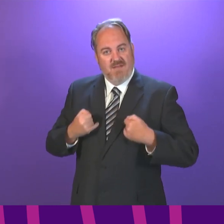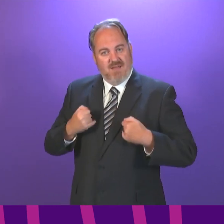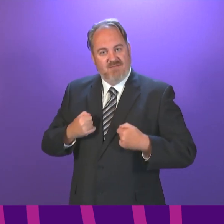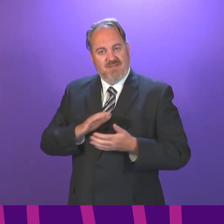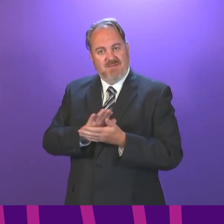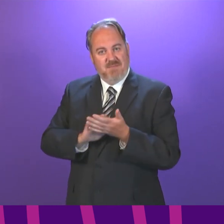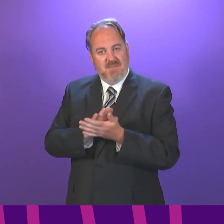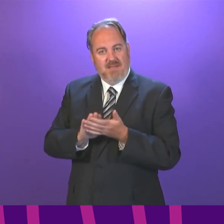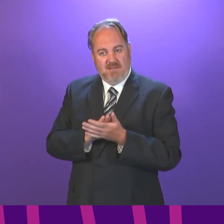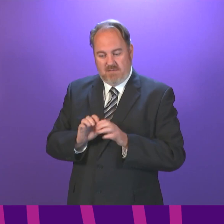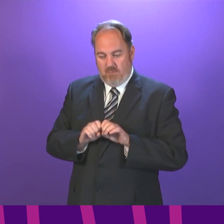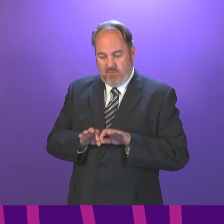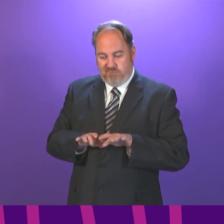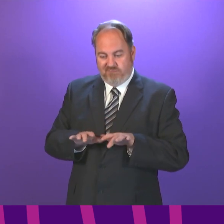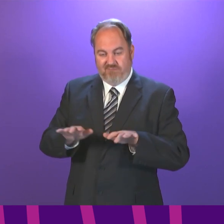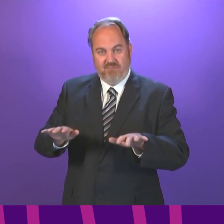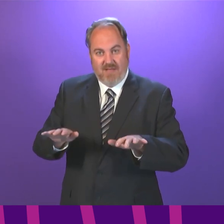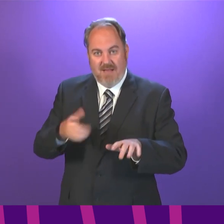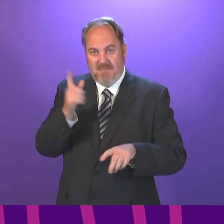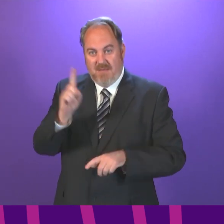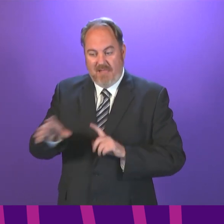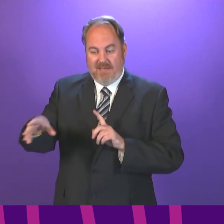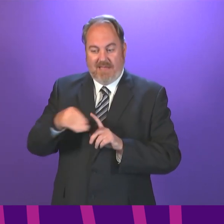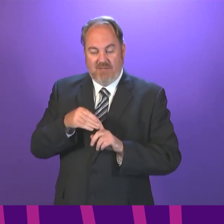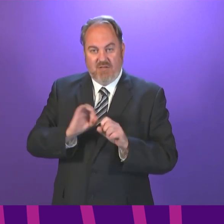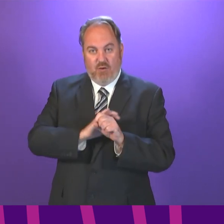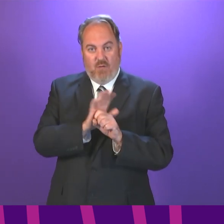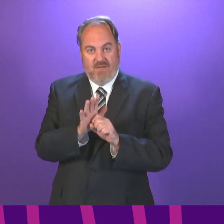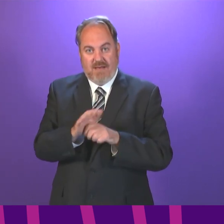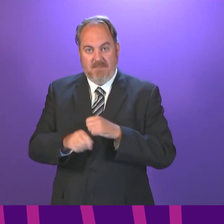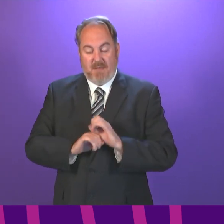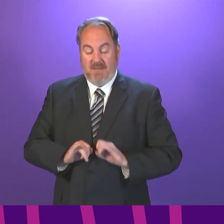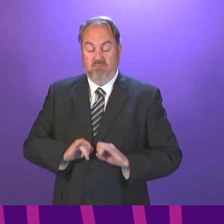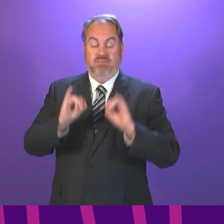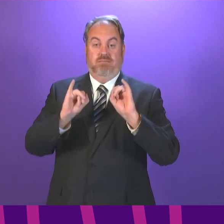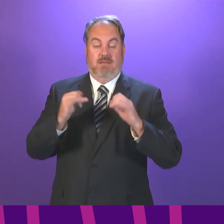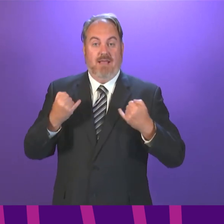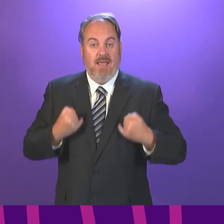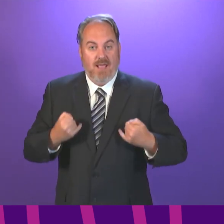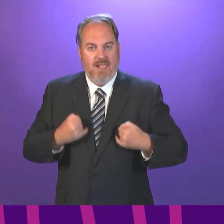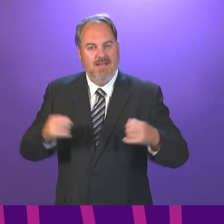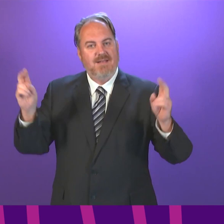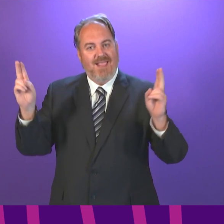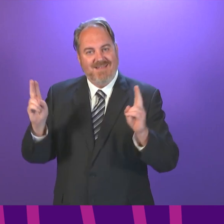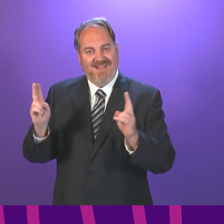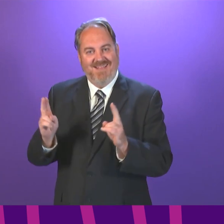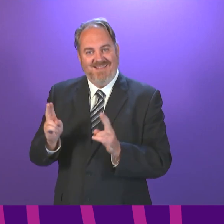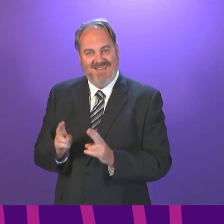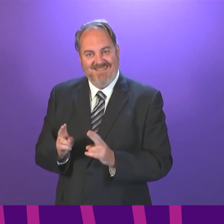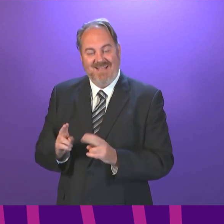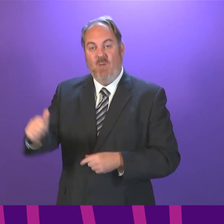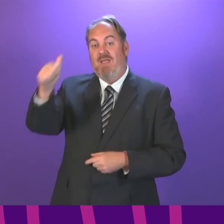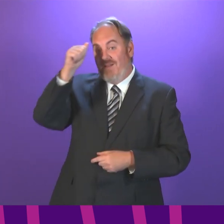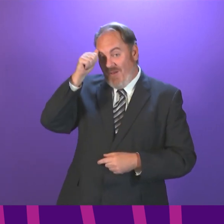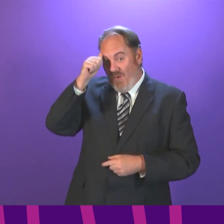link between cases and serious illness, and, of course, our understanding of the social, health and economic harms that